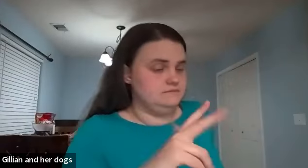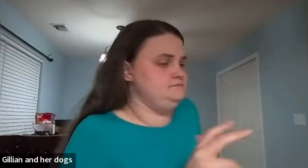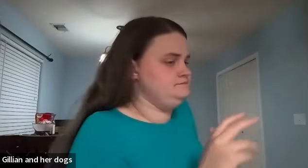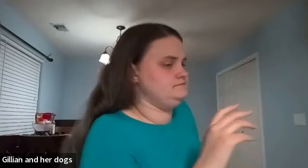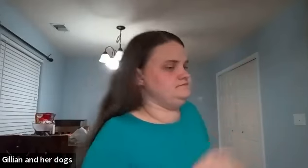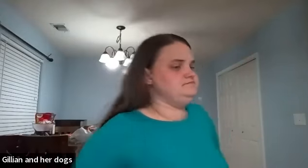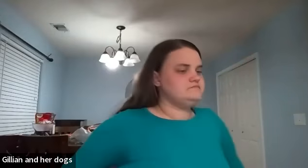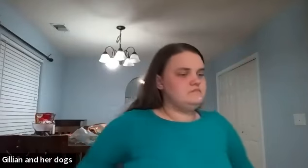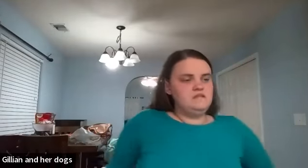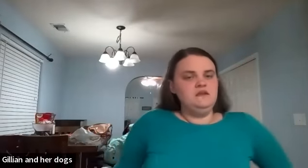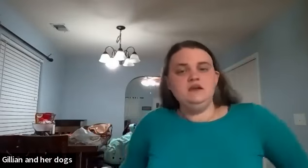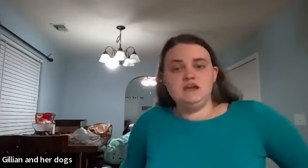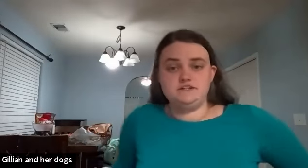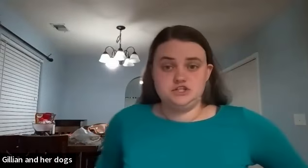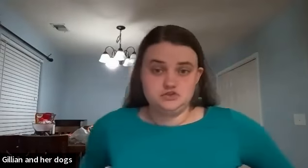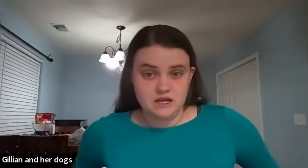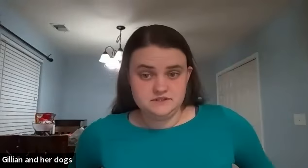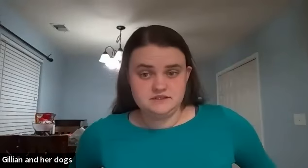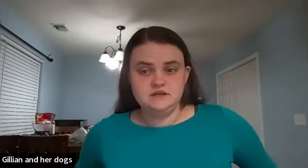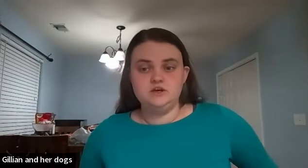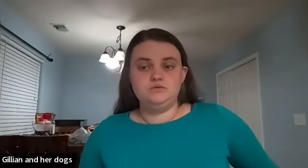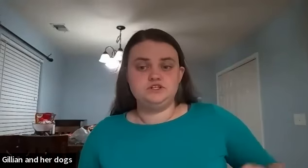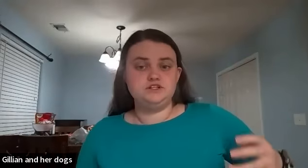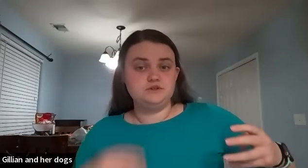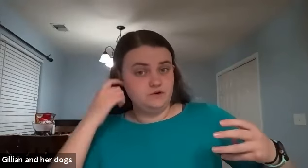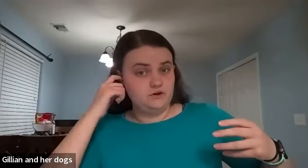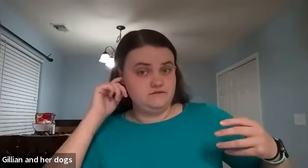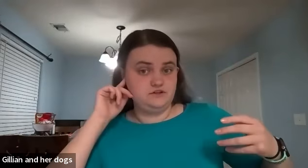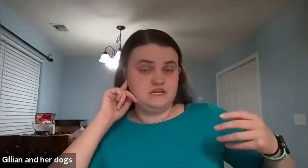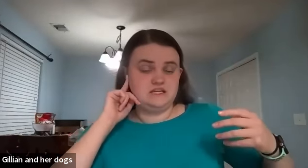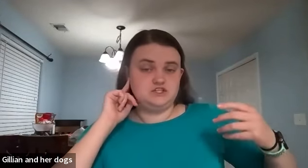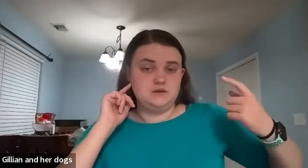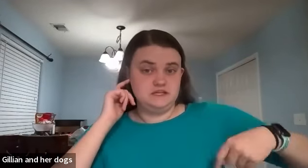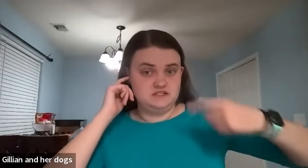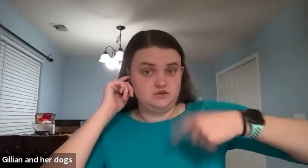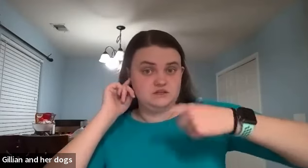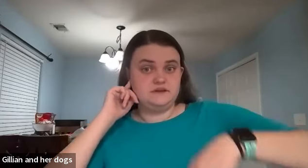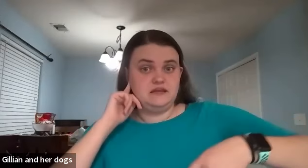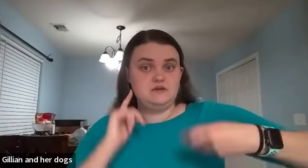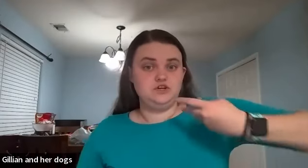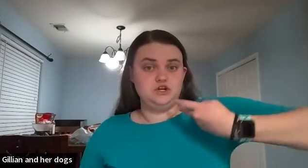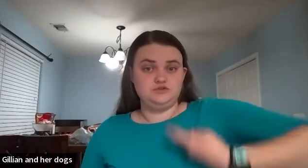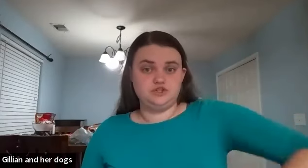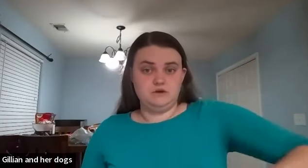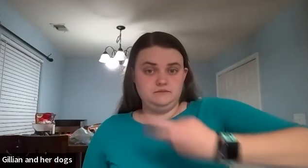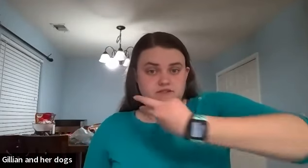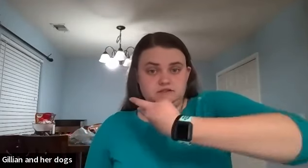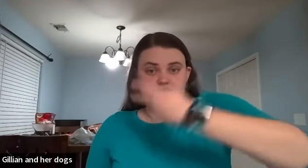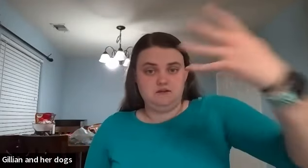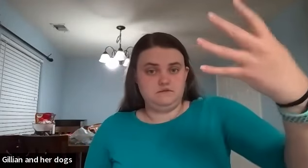if it stripes what you're going to do is for if you're saying it's stripes like it goes up and down you're going to go stripes like you have